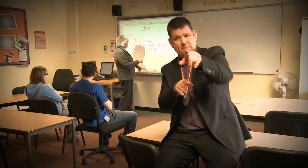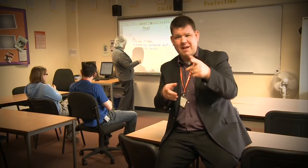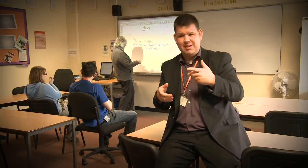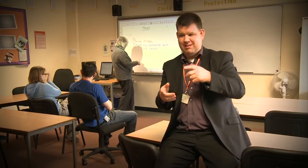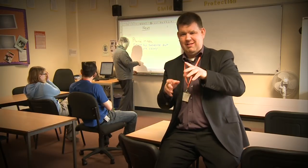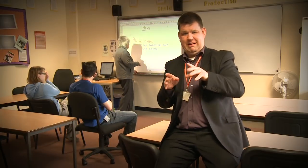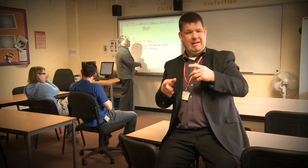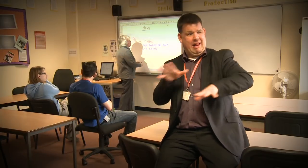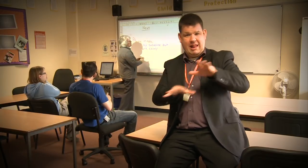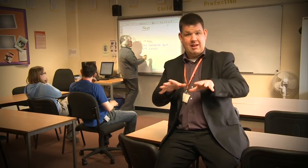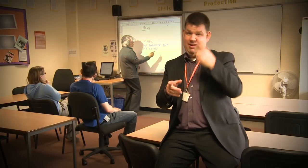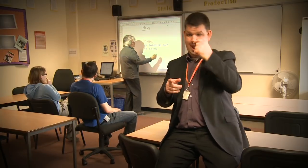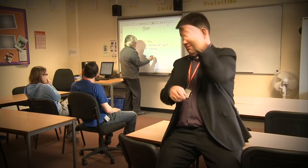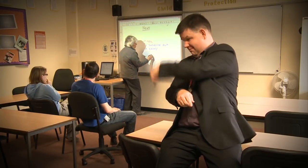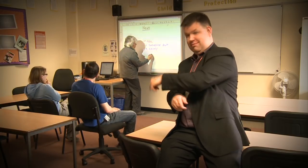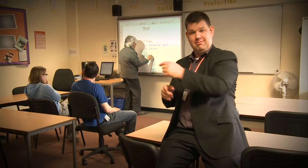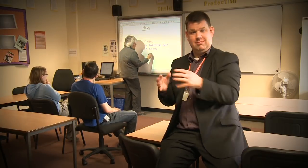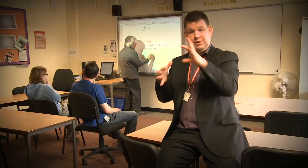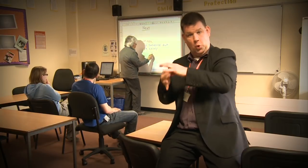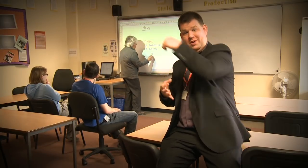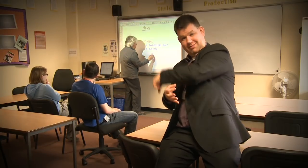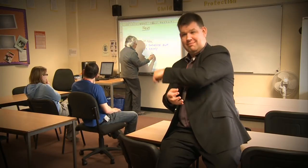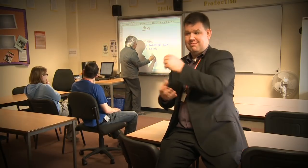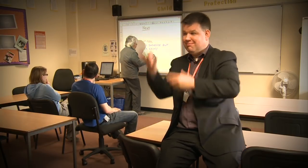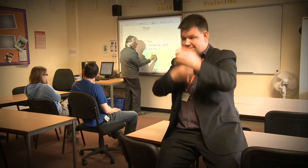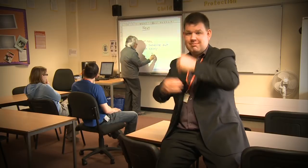So, if you lack confidence in English, this could be something for you.